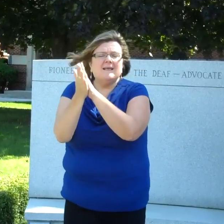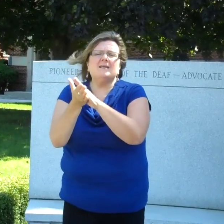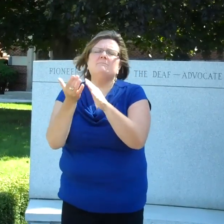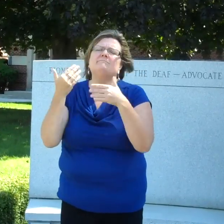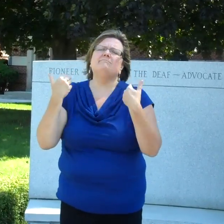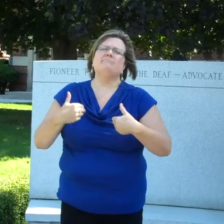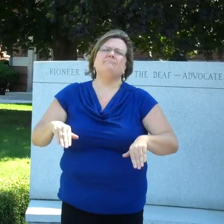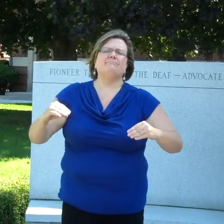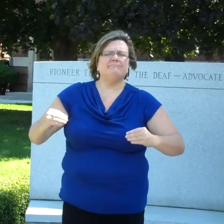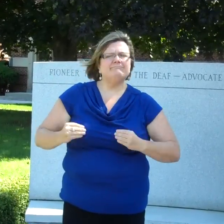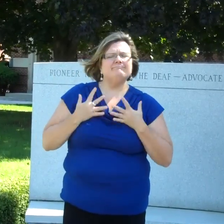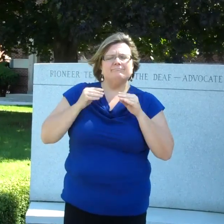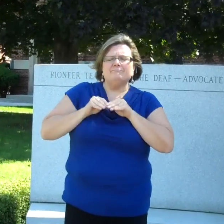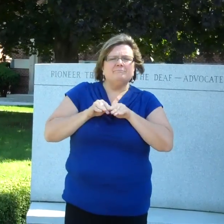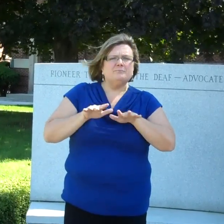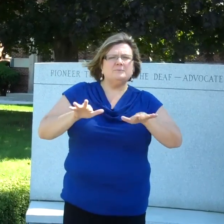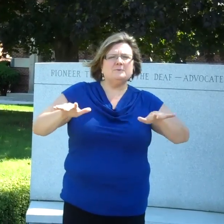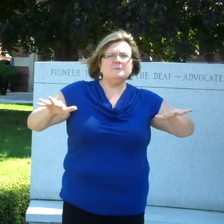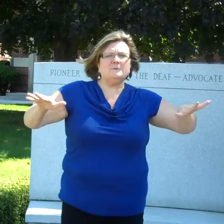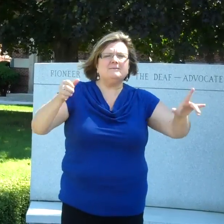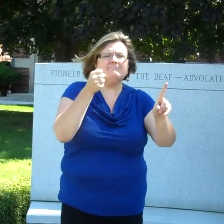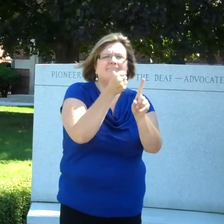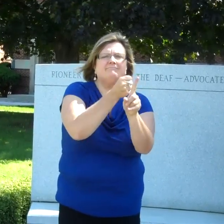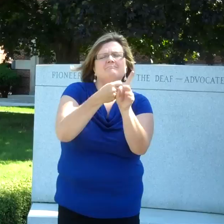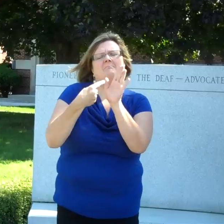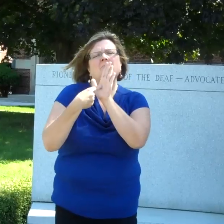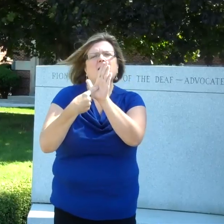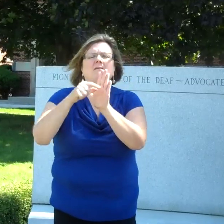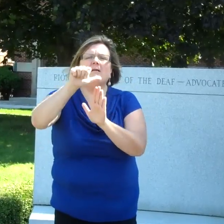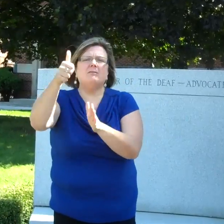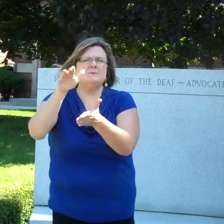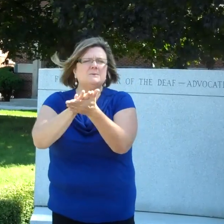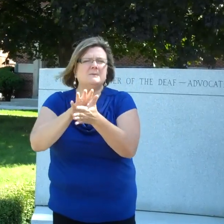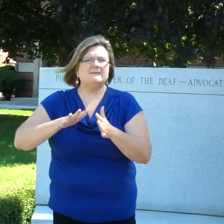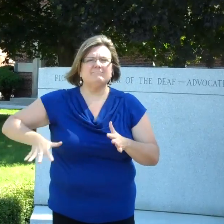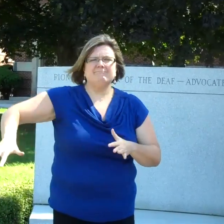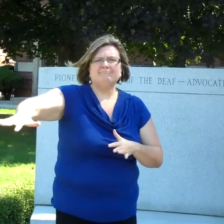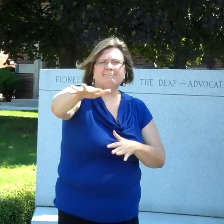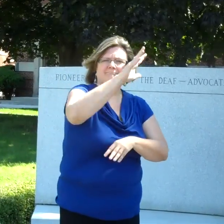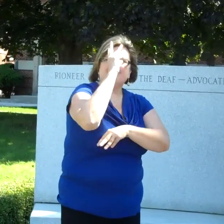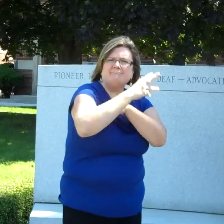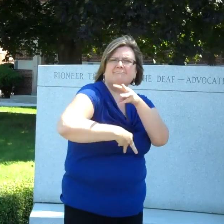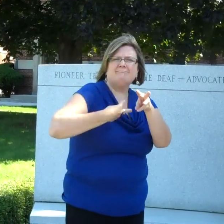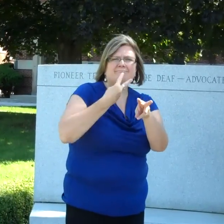And that school became an inspiration for Deaf educators around the world.